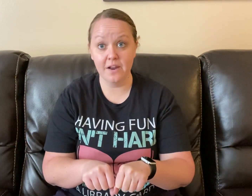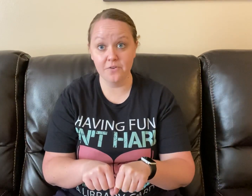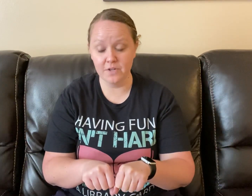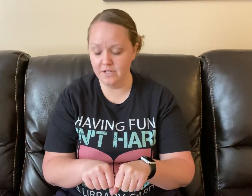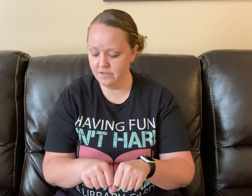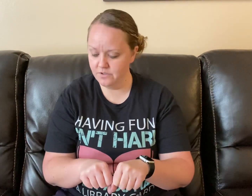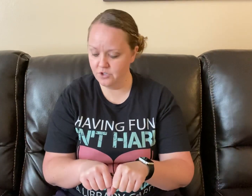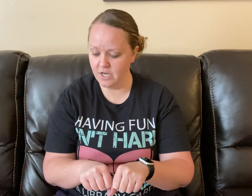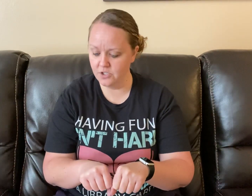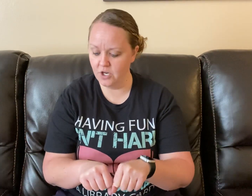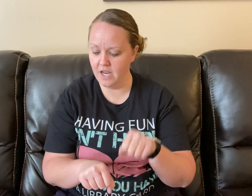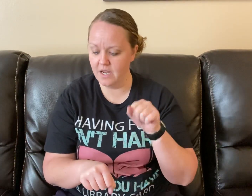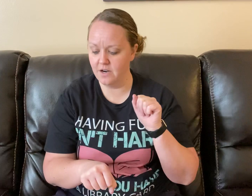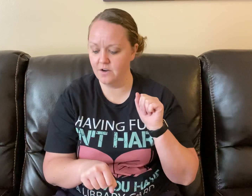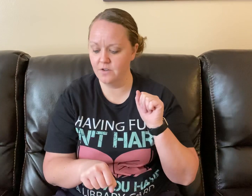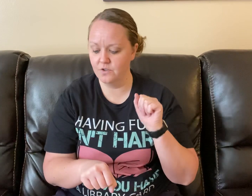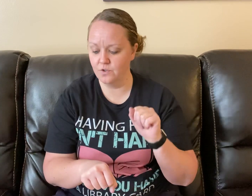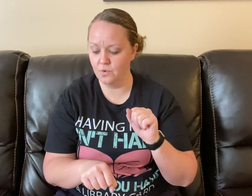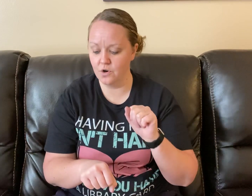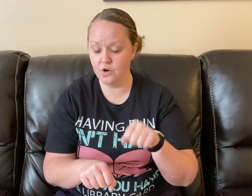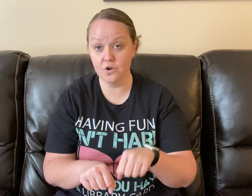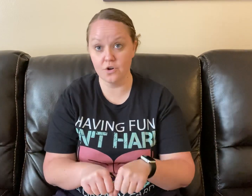Change air to er.